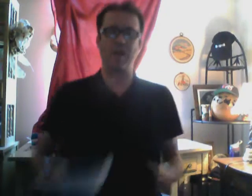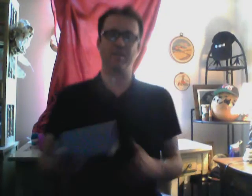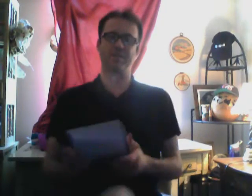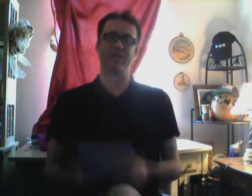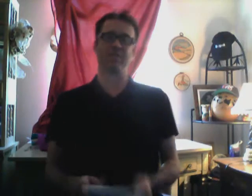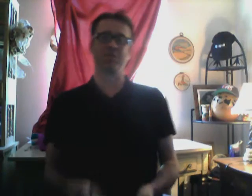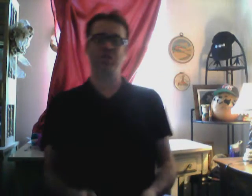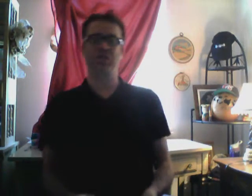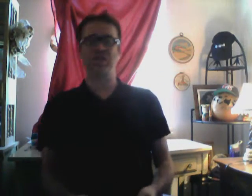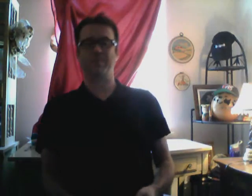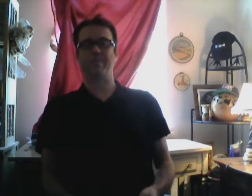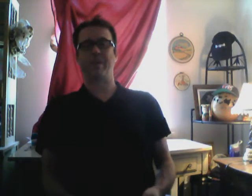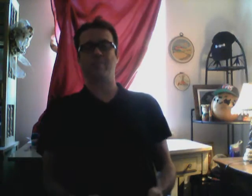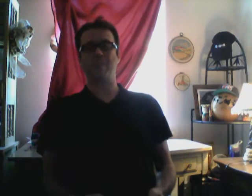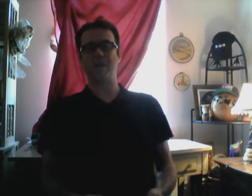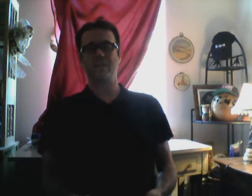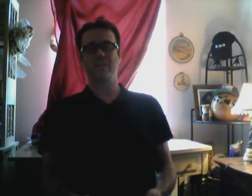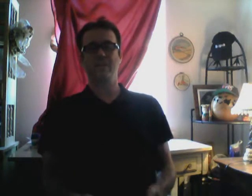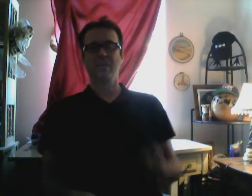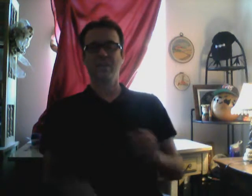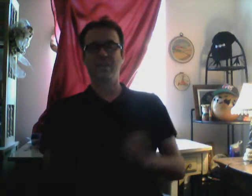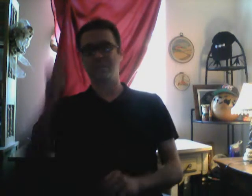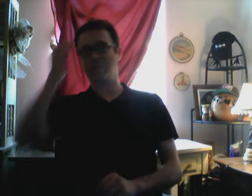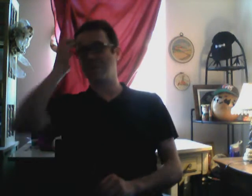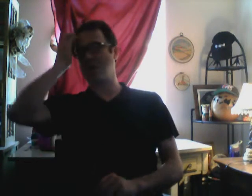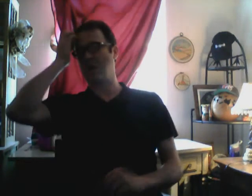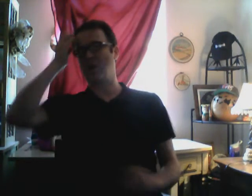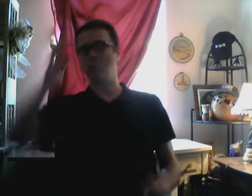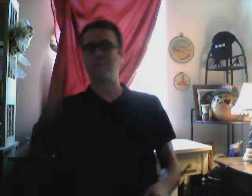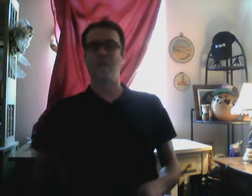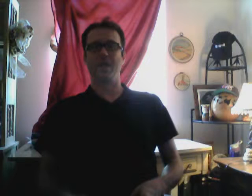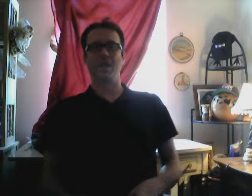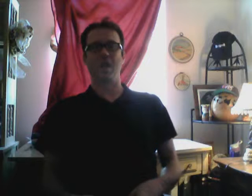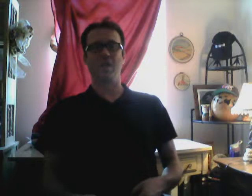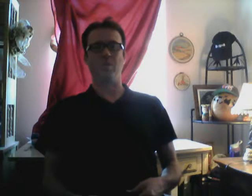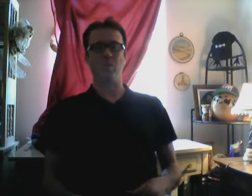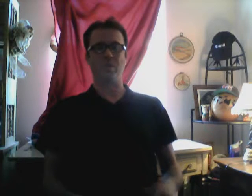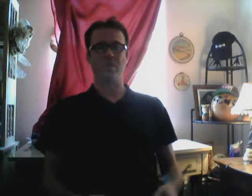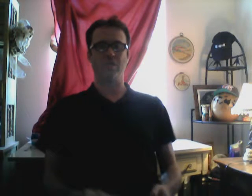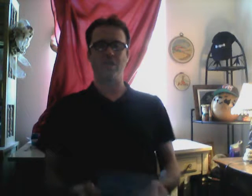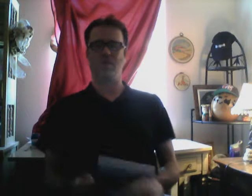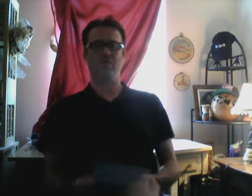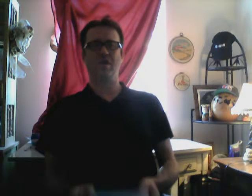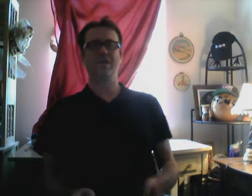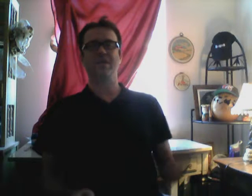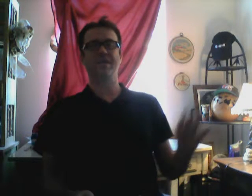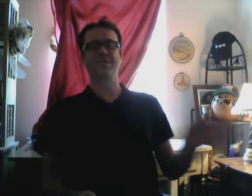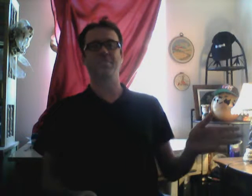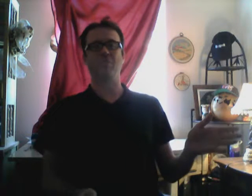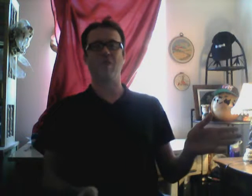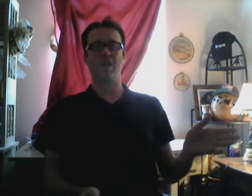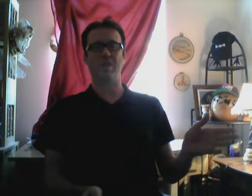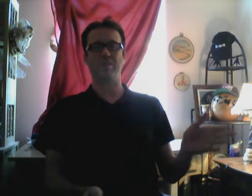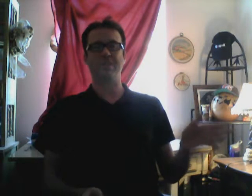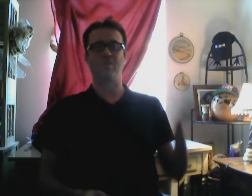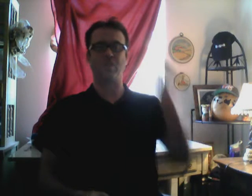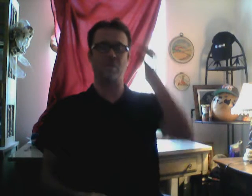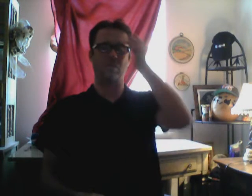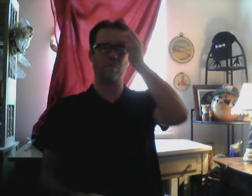Brides. To NGN. To bury the body. That's what. Planet Hollywood. That's the bribe. That's going on. With